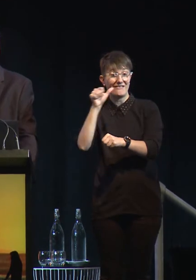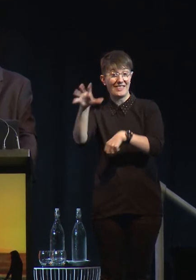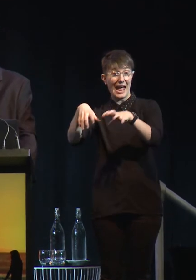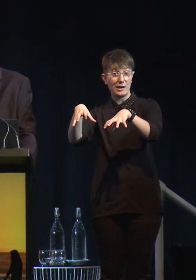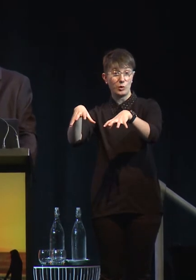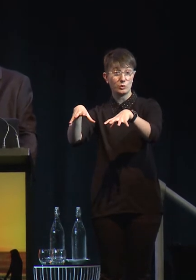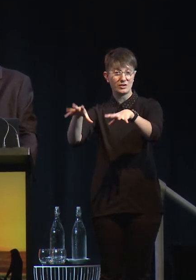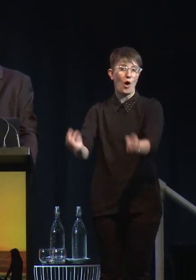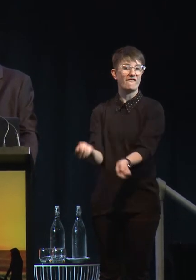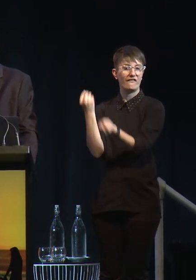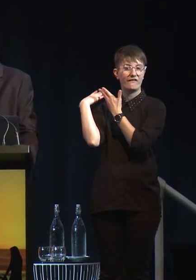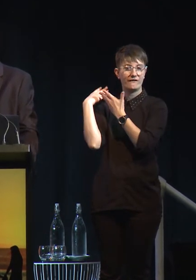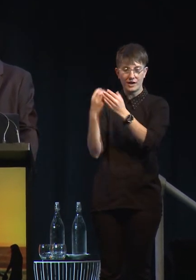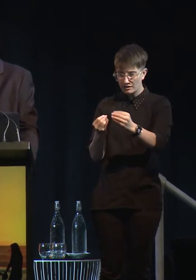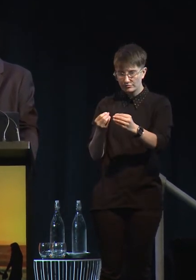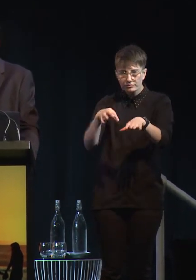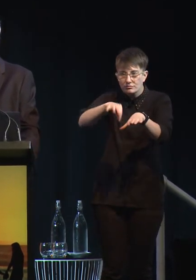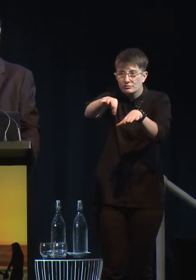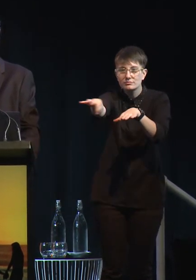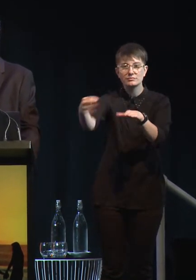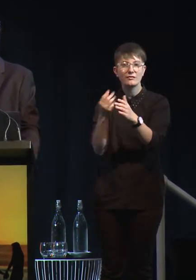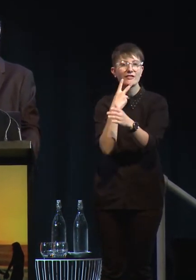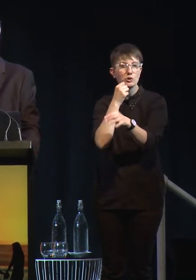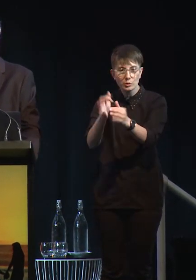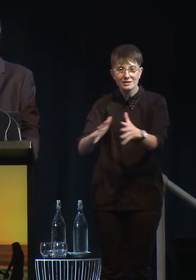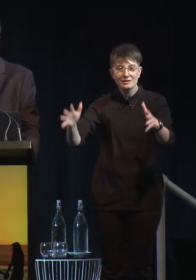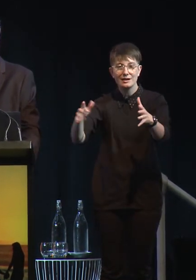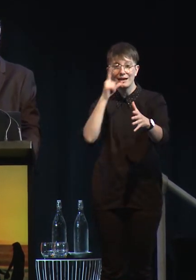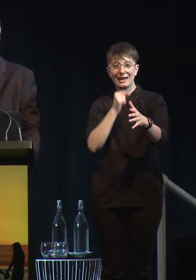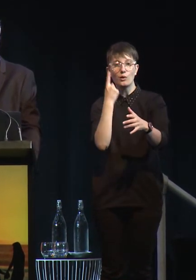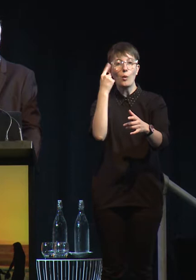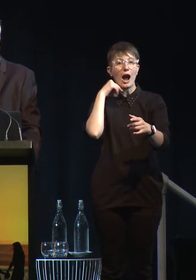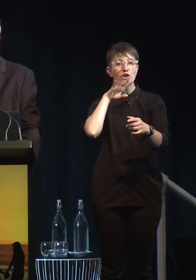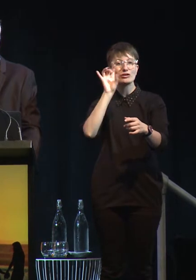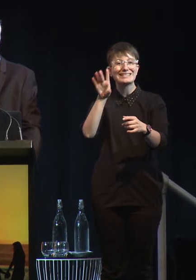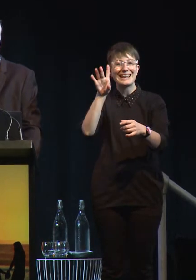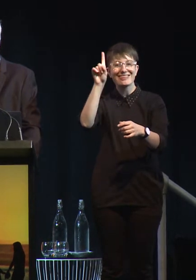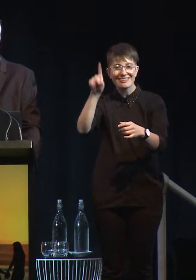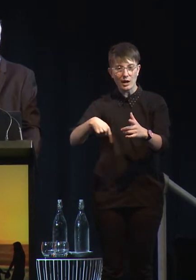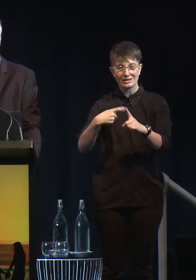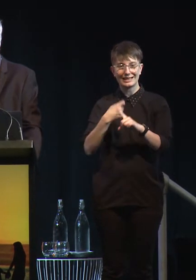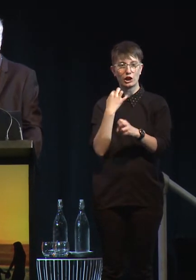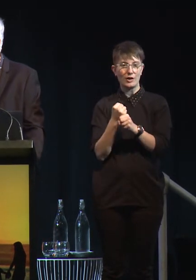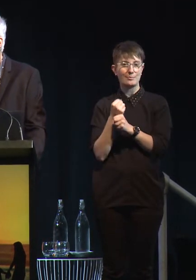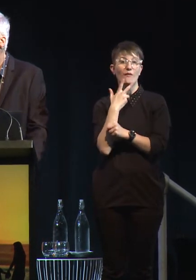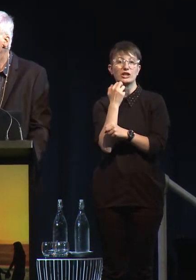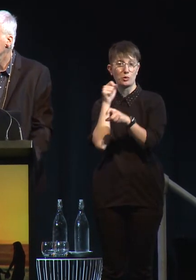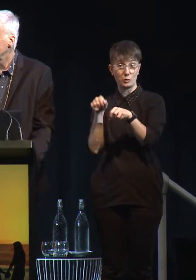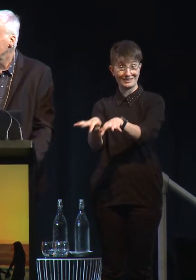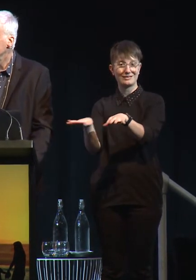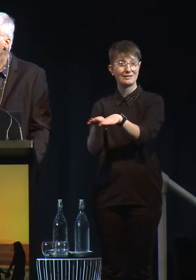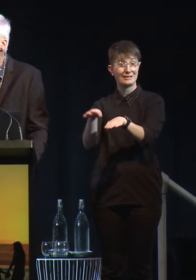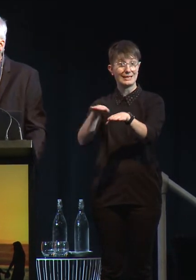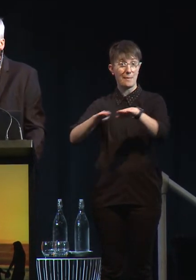of that land and you plant veggies, you can get 110,000 kilograms of veggies. So you can